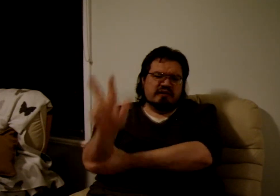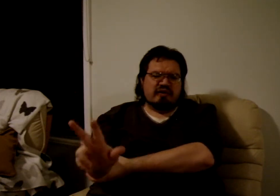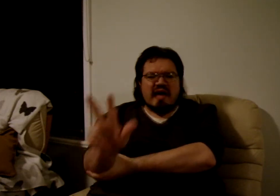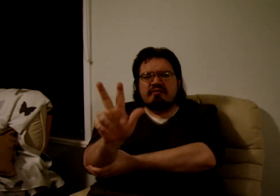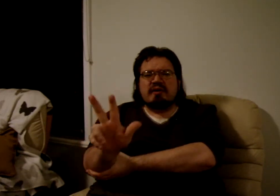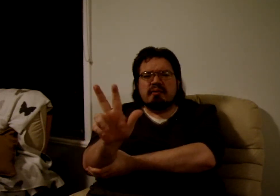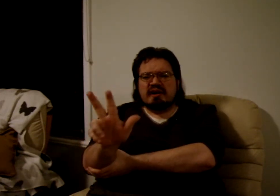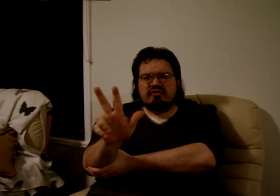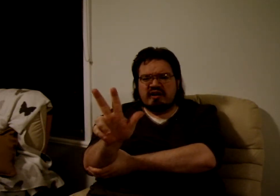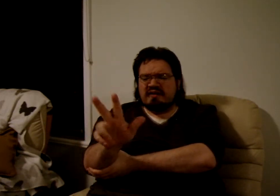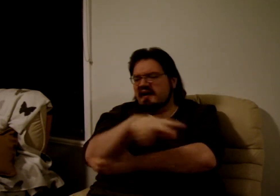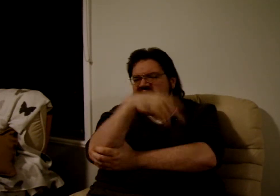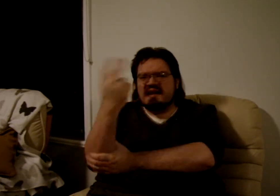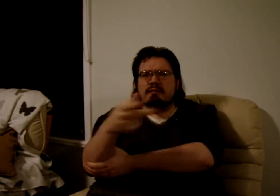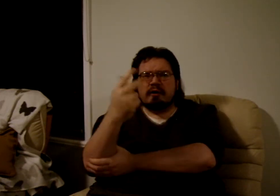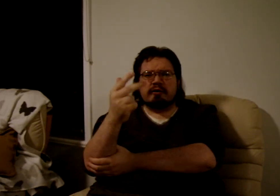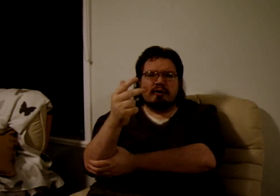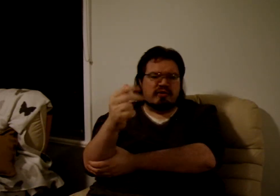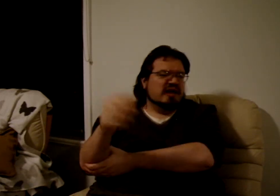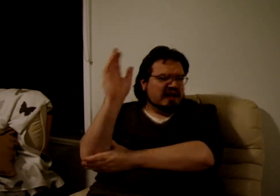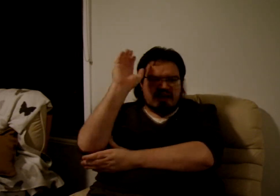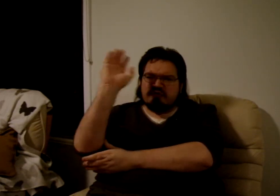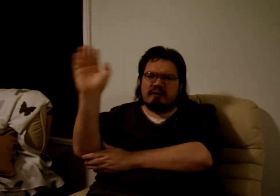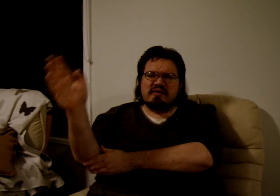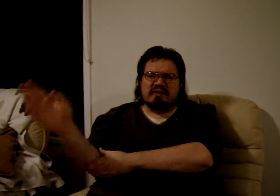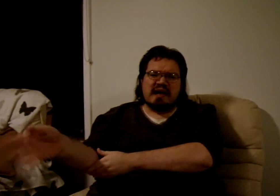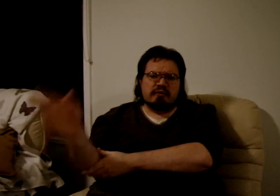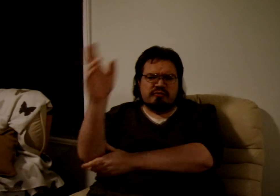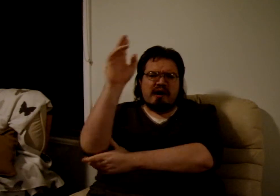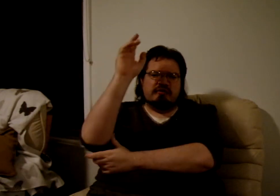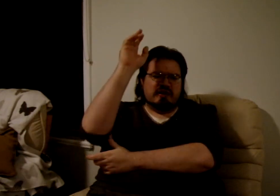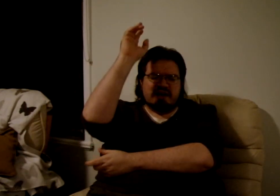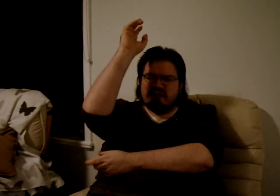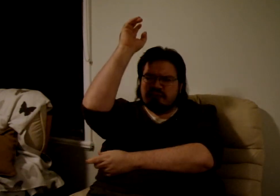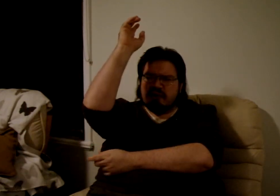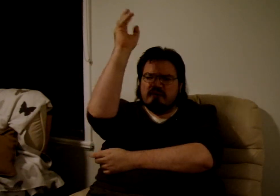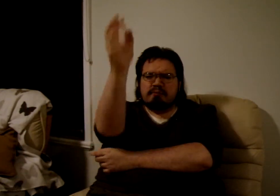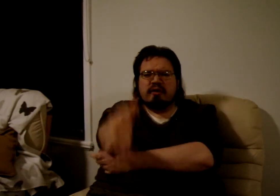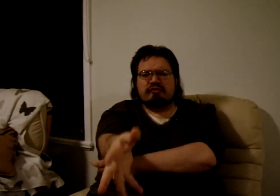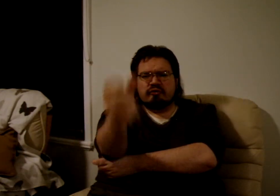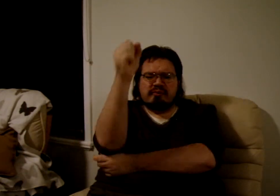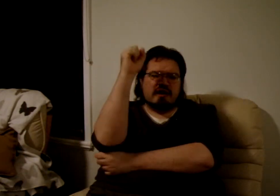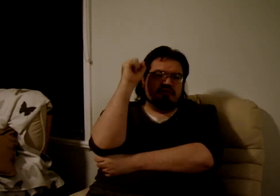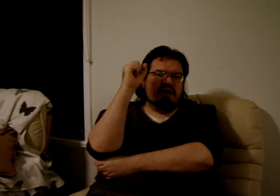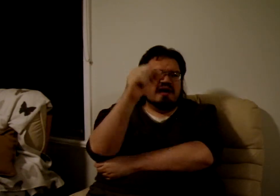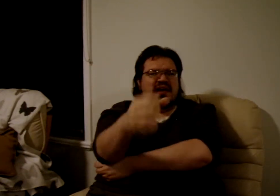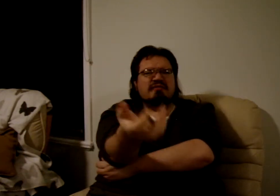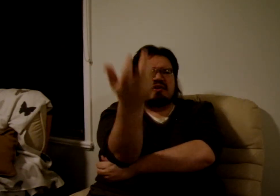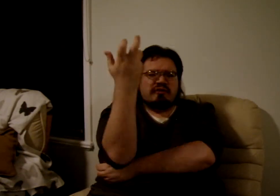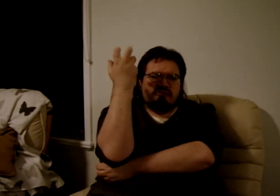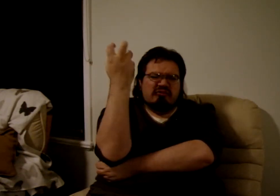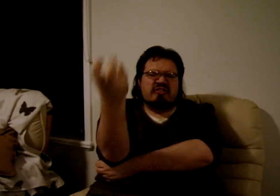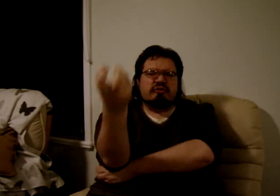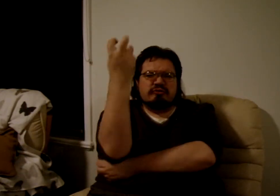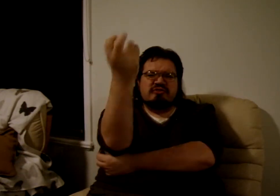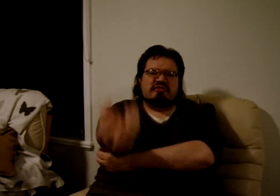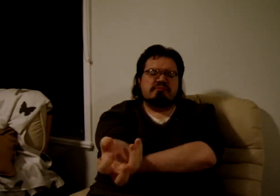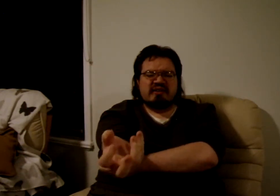everybody together anywhere on earth. It gets around the language barriers. It gets around the personal barriers. It even gets around physical disability.